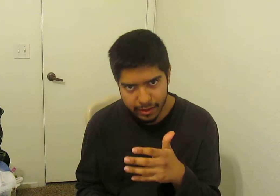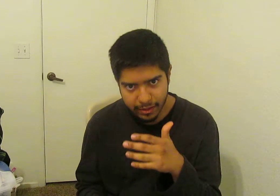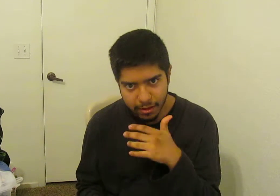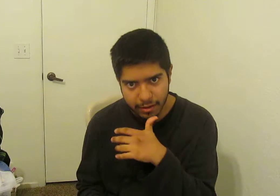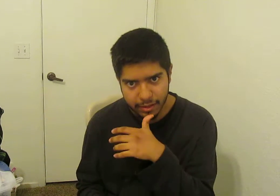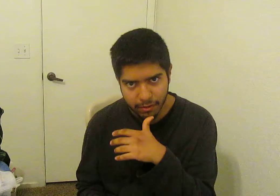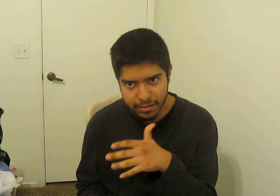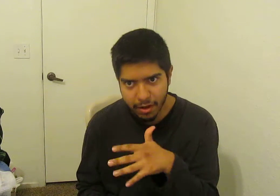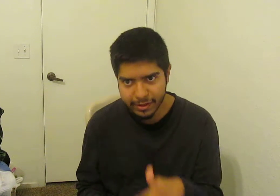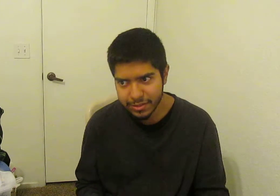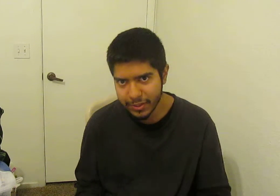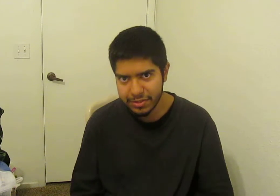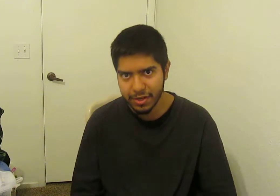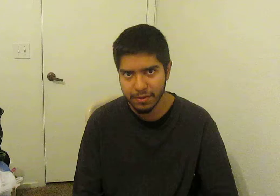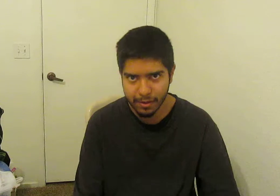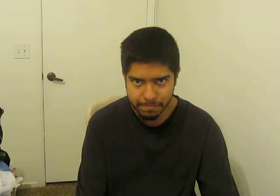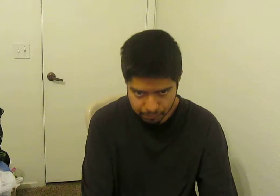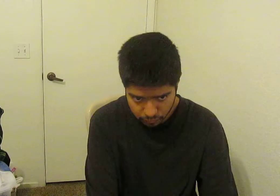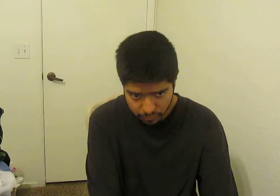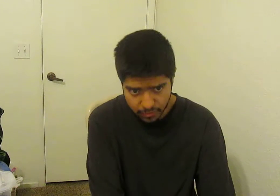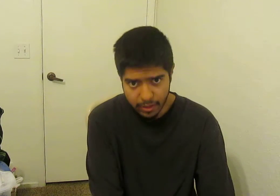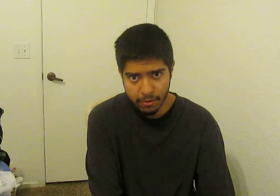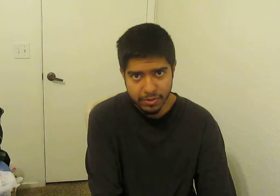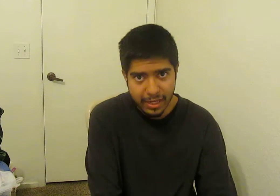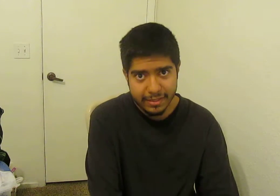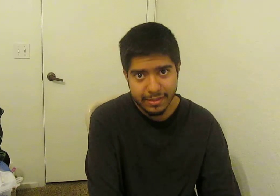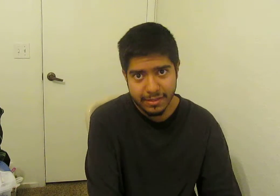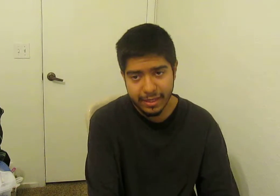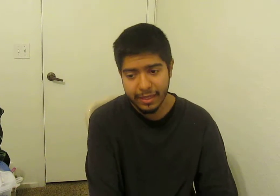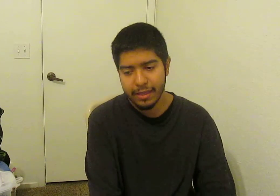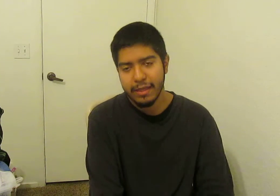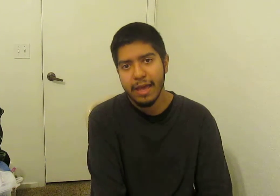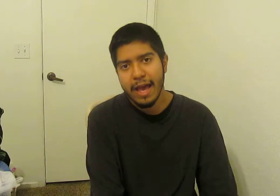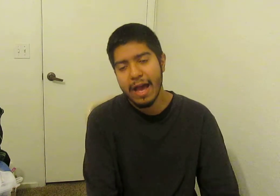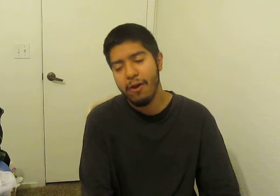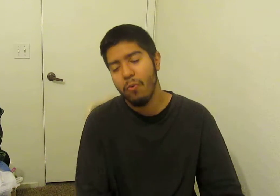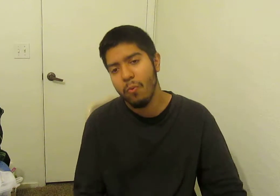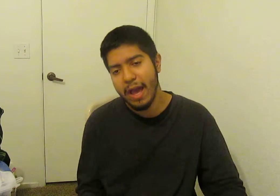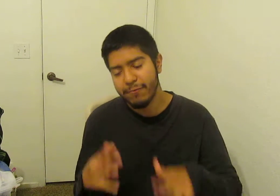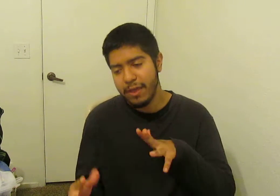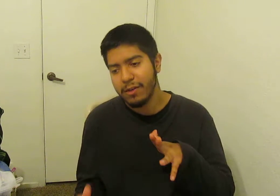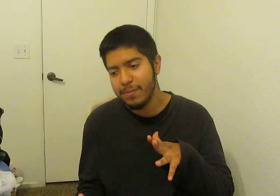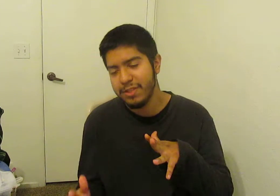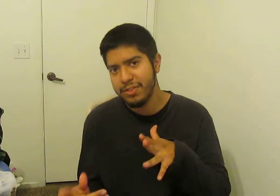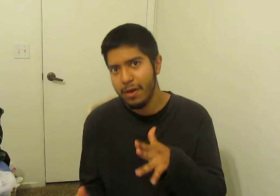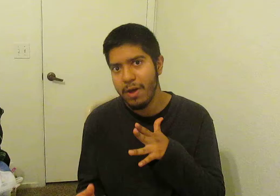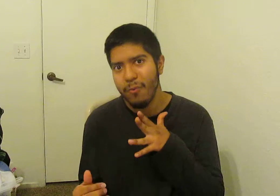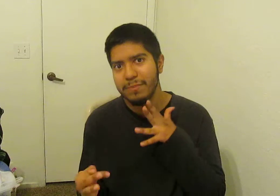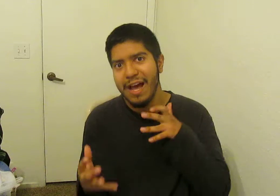and Kaneki are talking to each other. It was nice to see how, after that conversation, Oman went up to